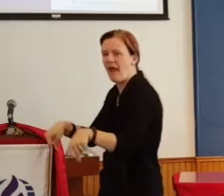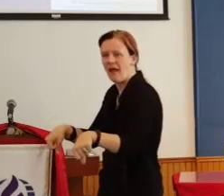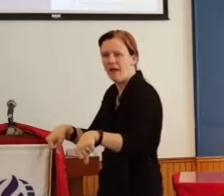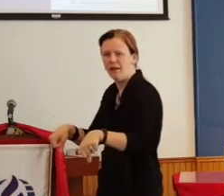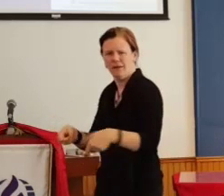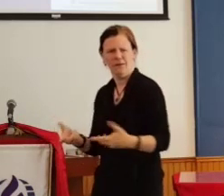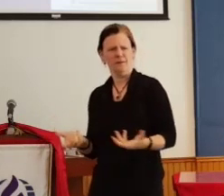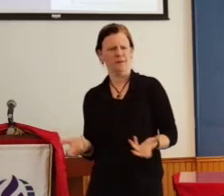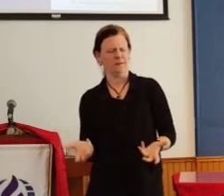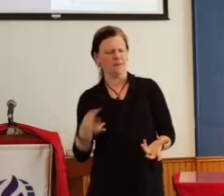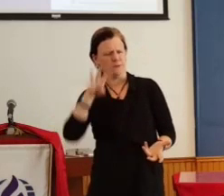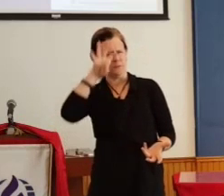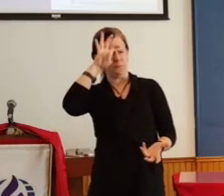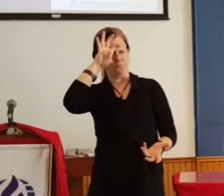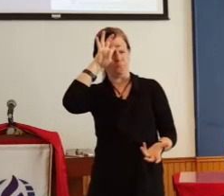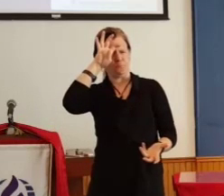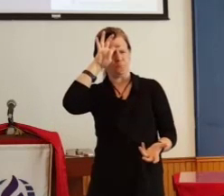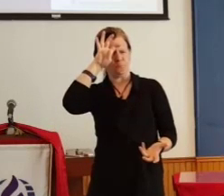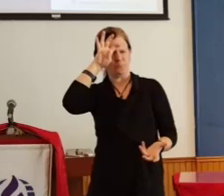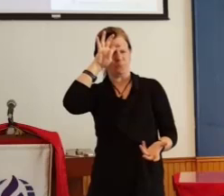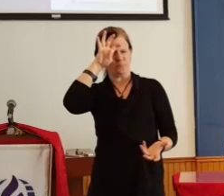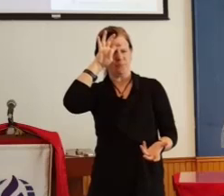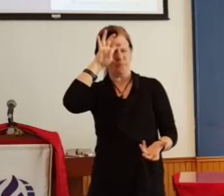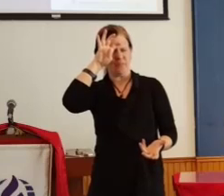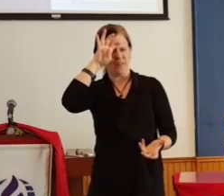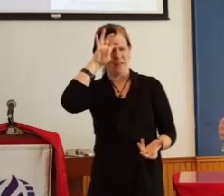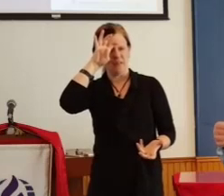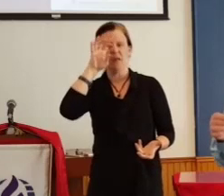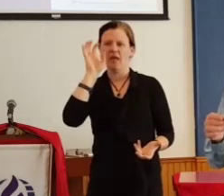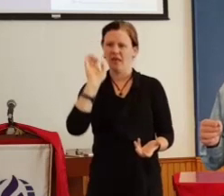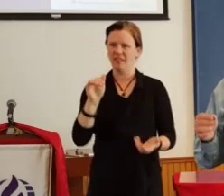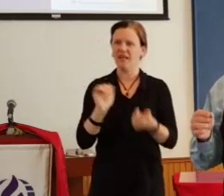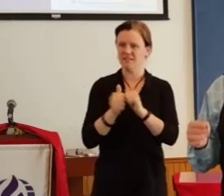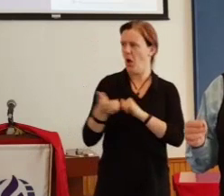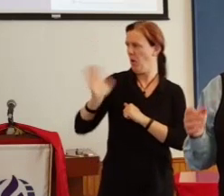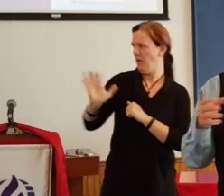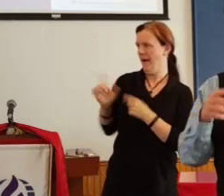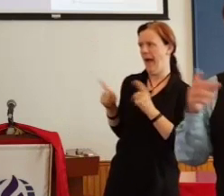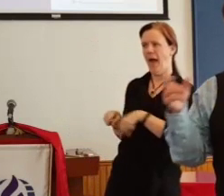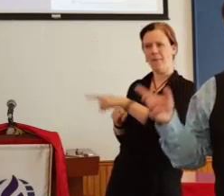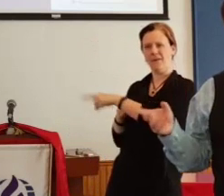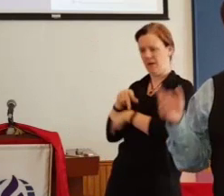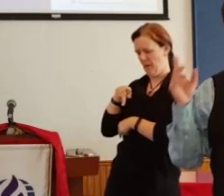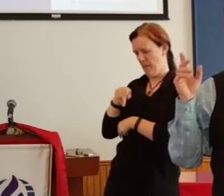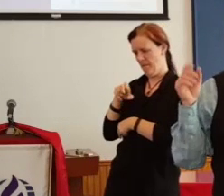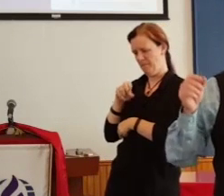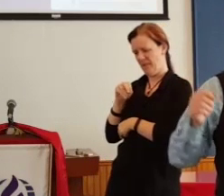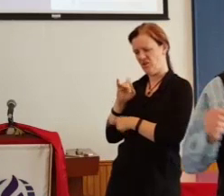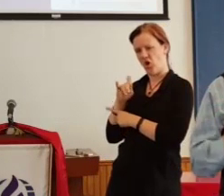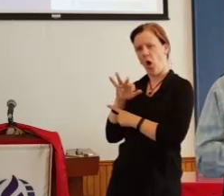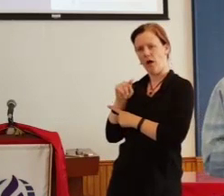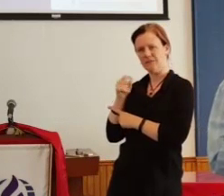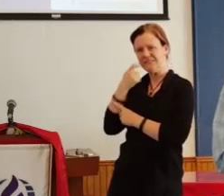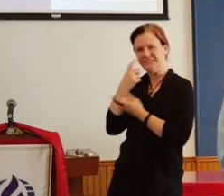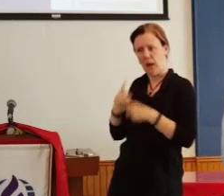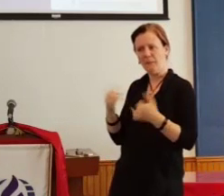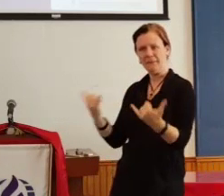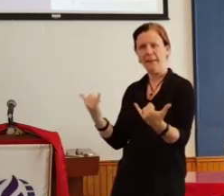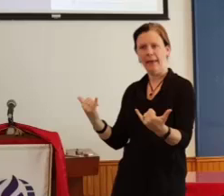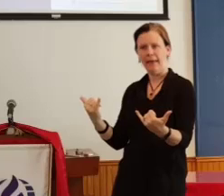One can only imagine this might be how the early disciples felt during the event that we read in our scriptures. And